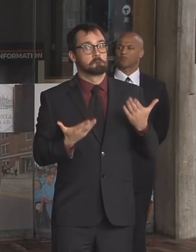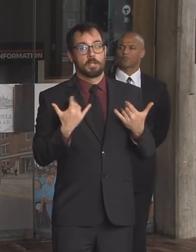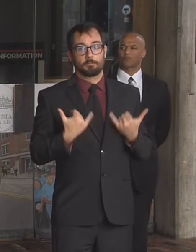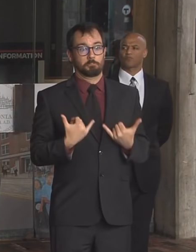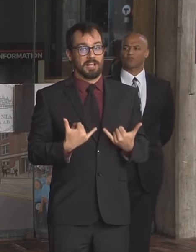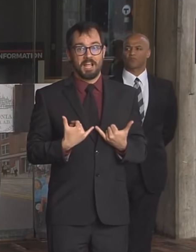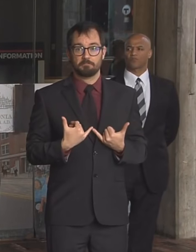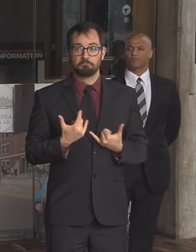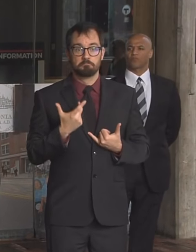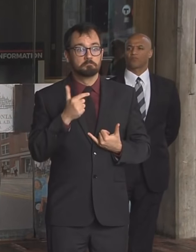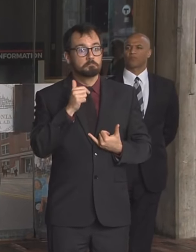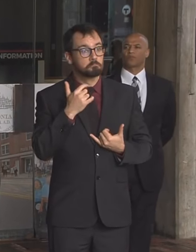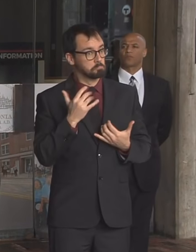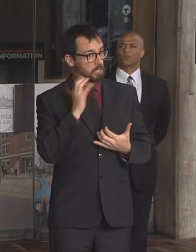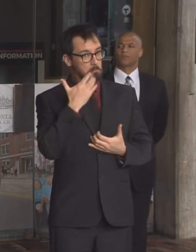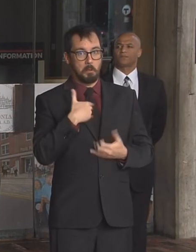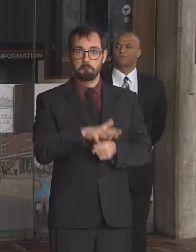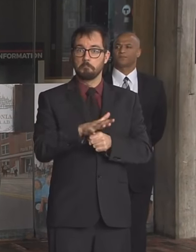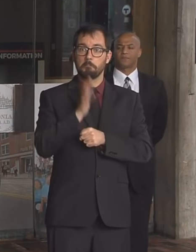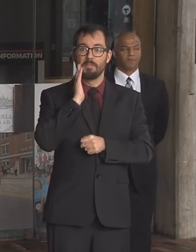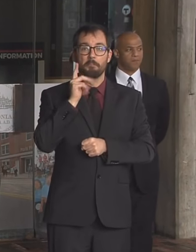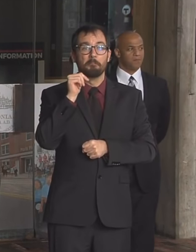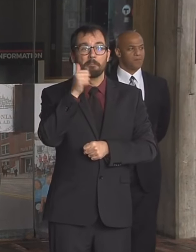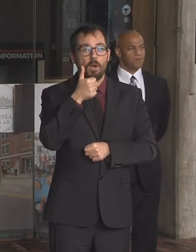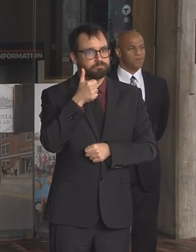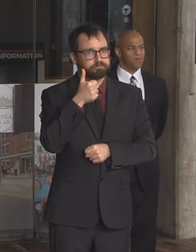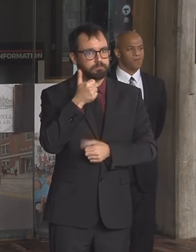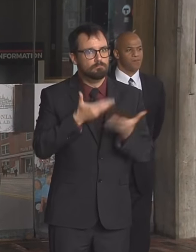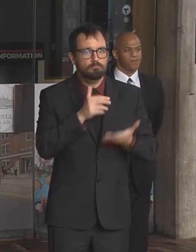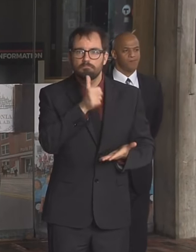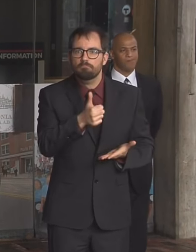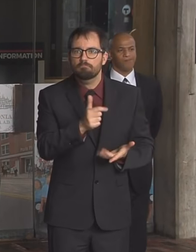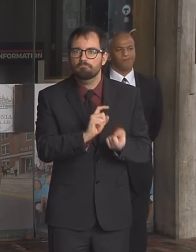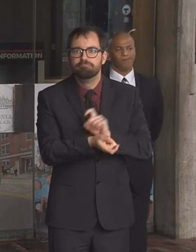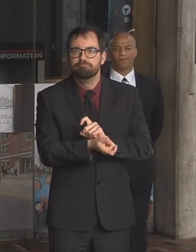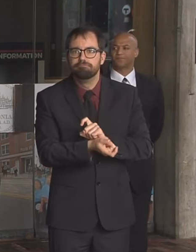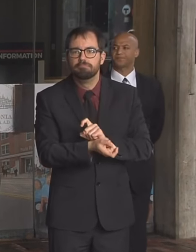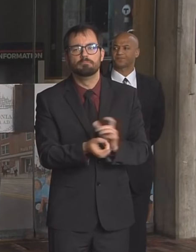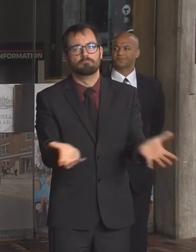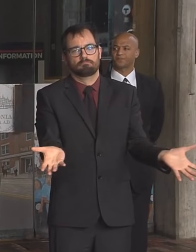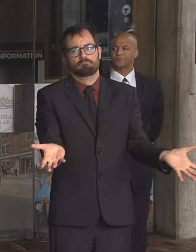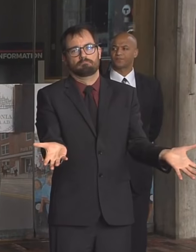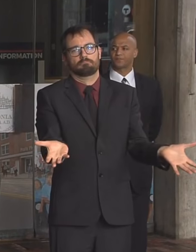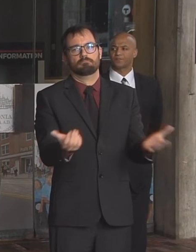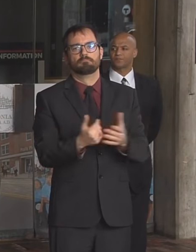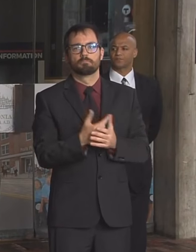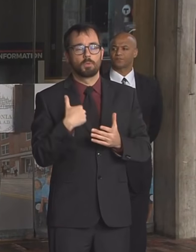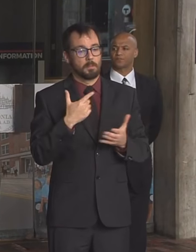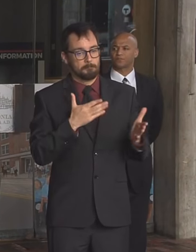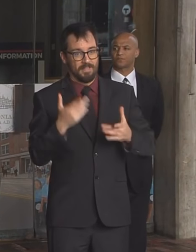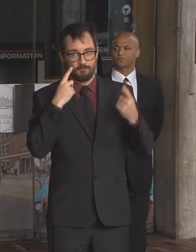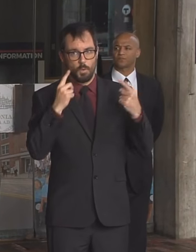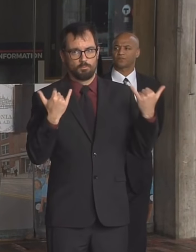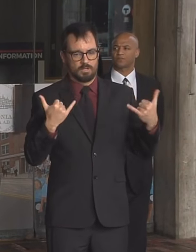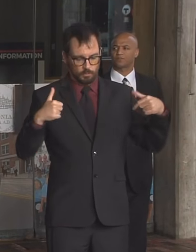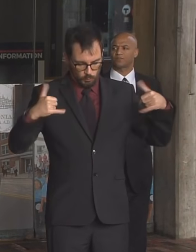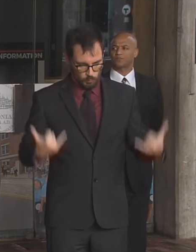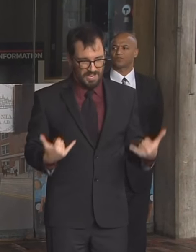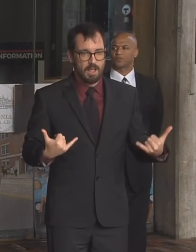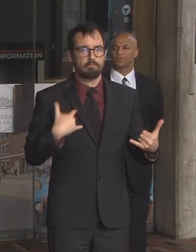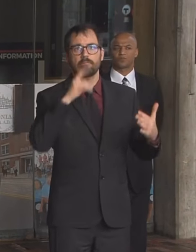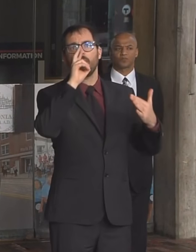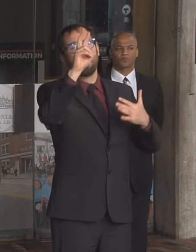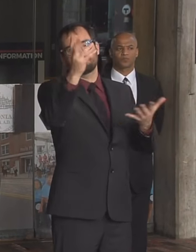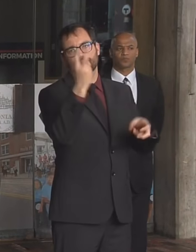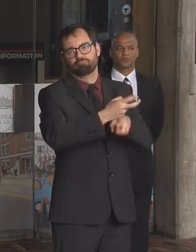addressing all the needs that people have but also addressing the potential questions that might come sunday and what we don't want to do is get caught kind of